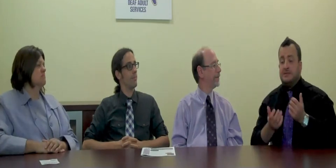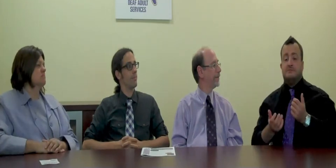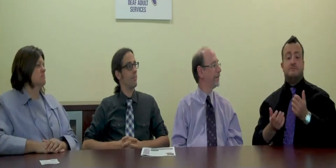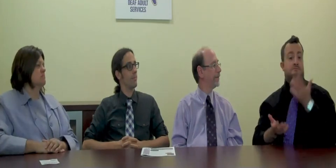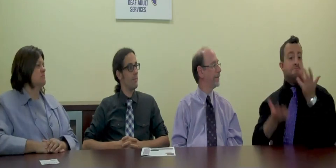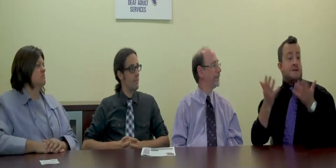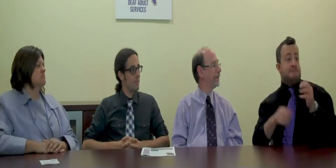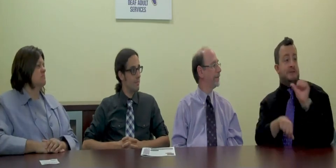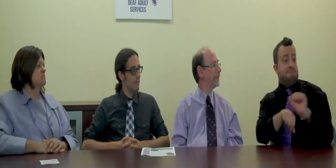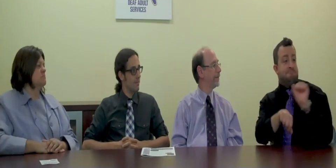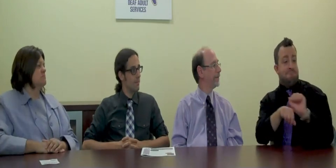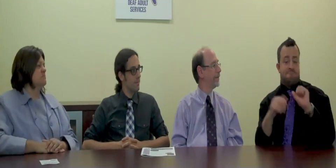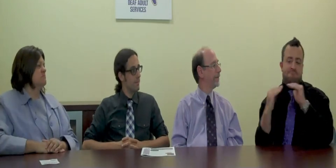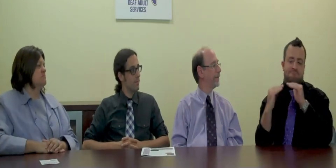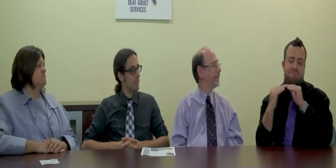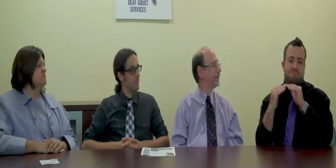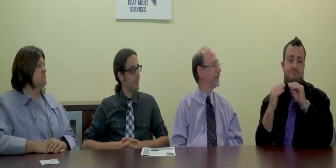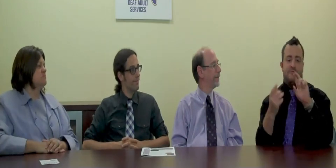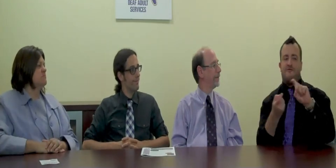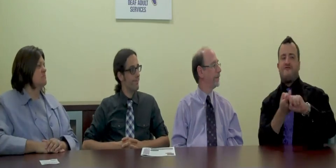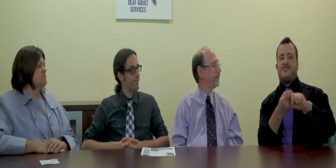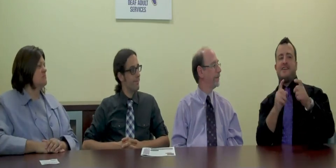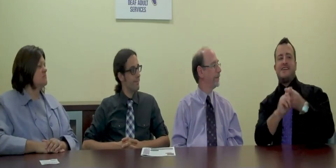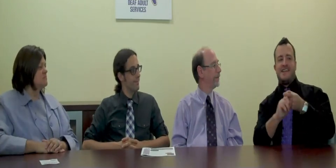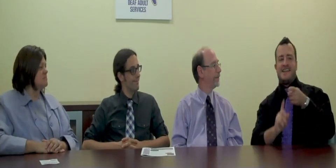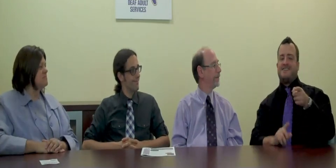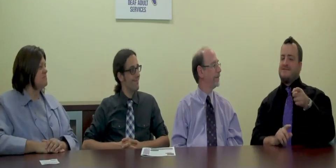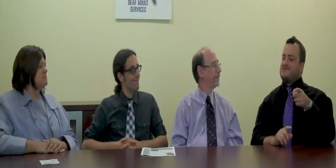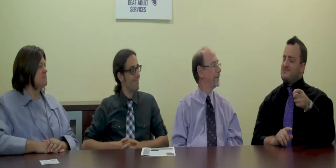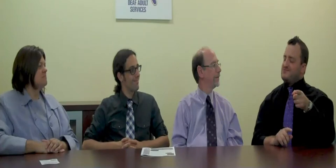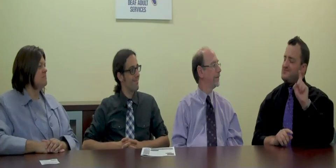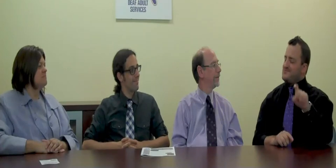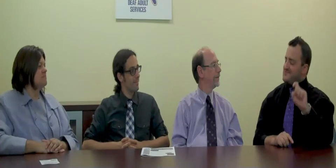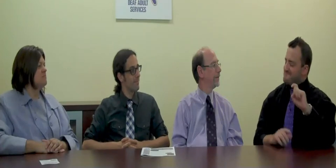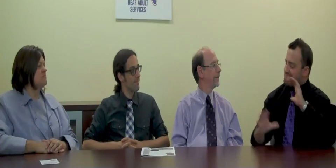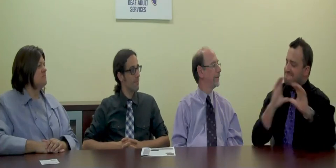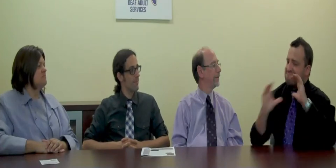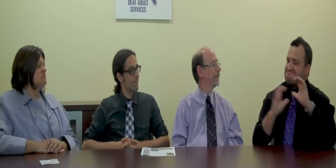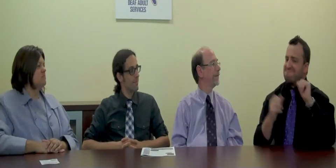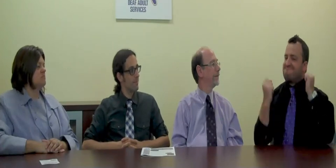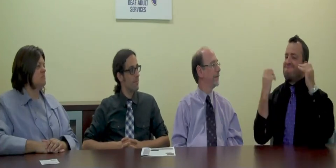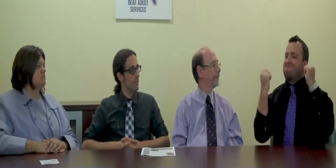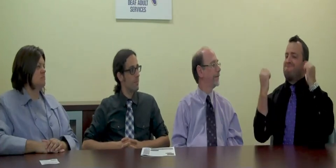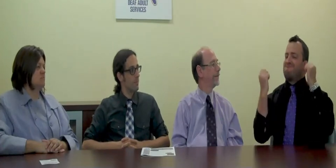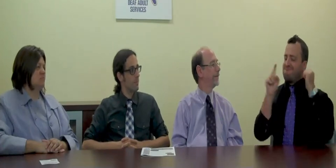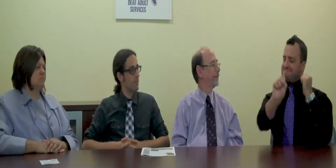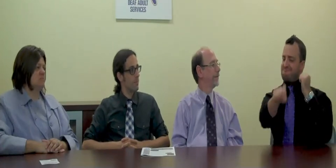Have you recently met a Deaf family member, a friend, or a colleague wanting to communicate in ASL?